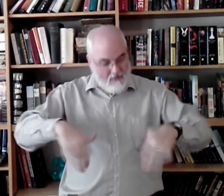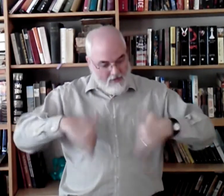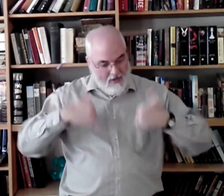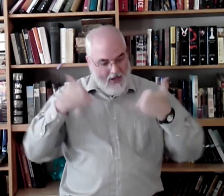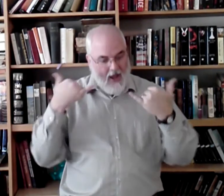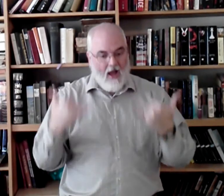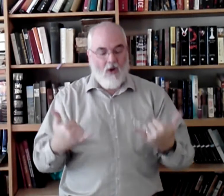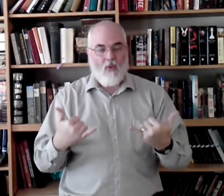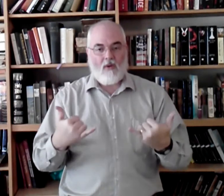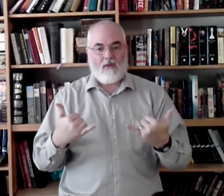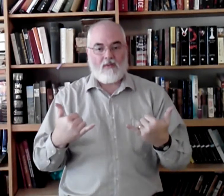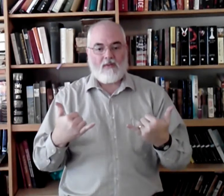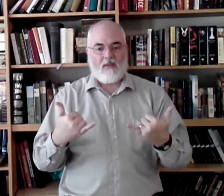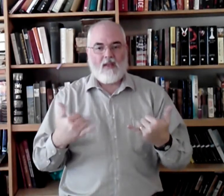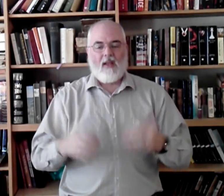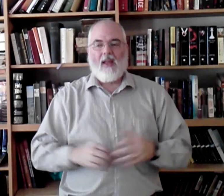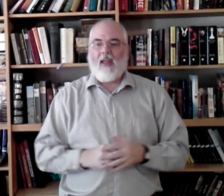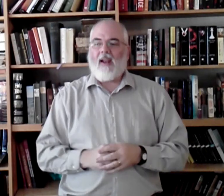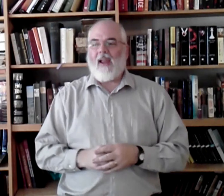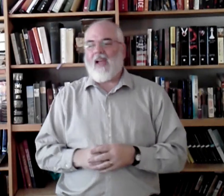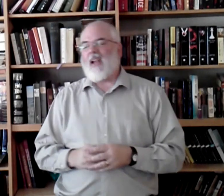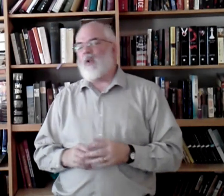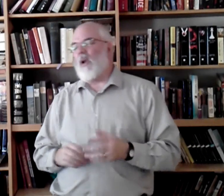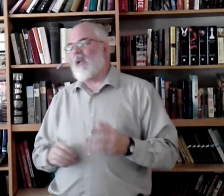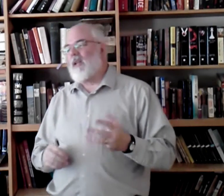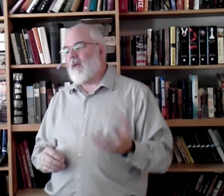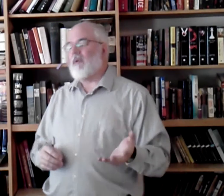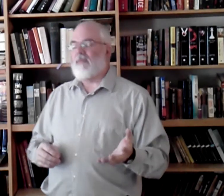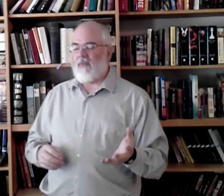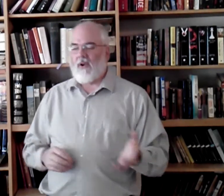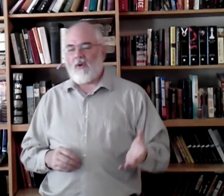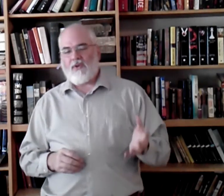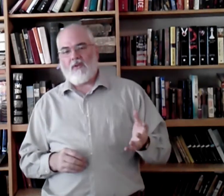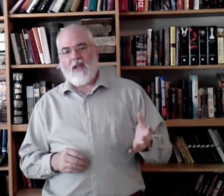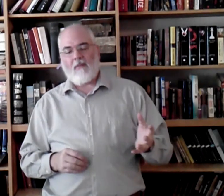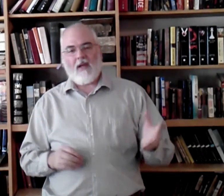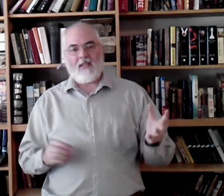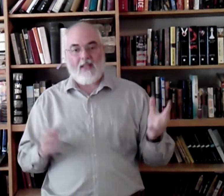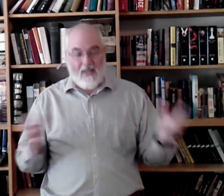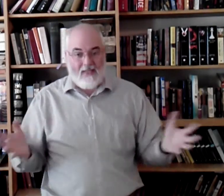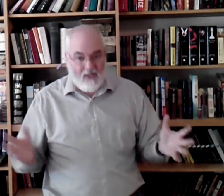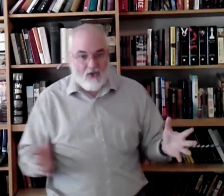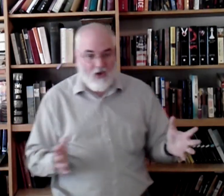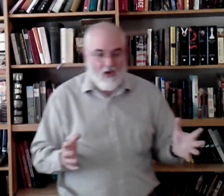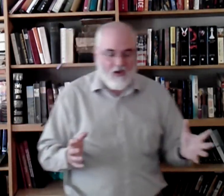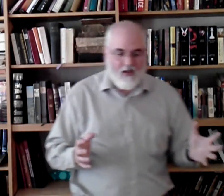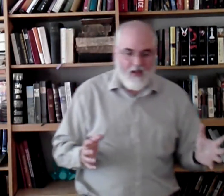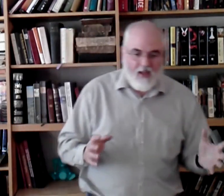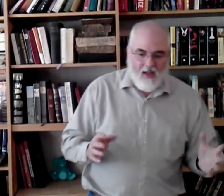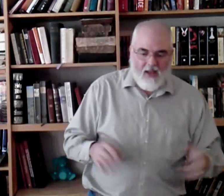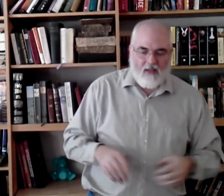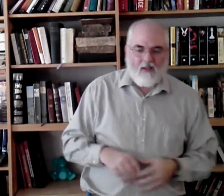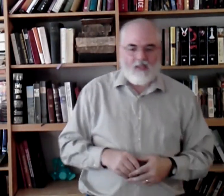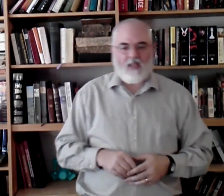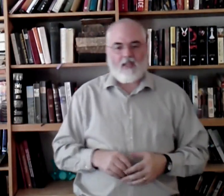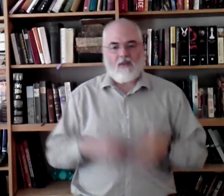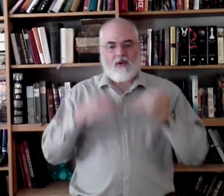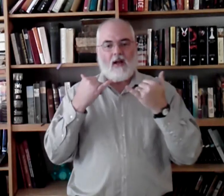now. And I kind of do a little bit of flourish on that, because it is a song. This is a sign for now.